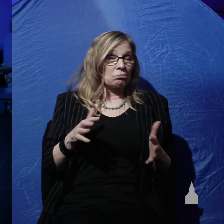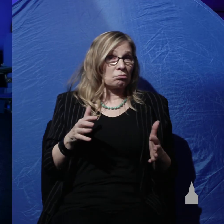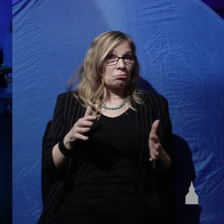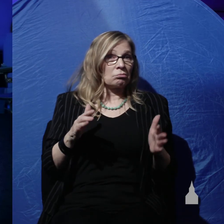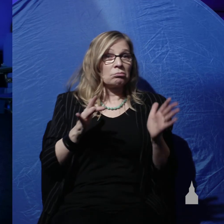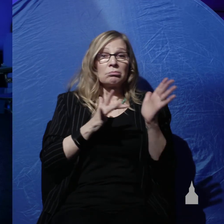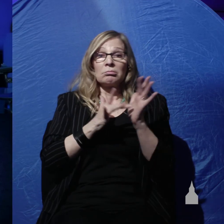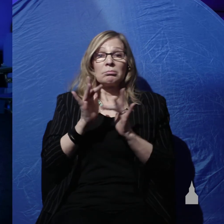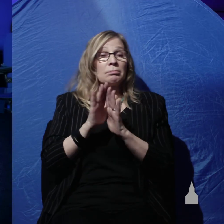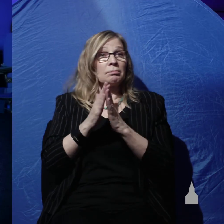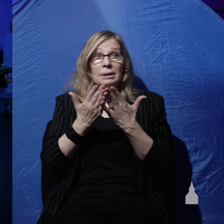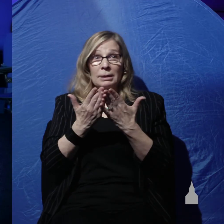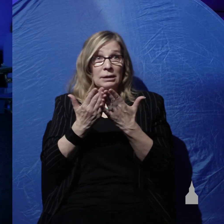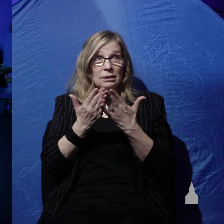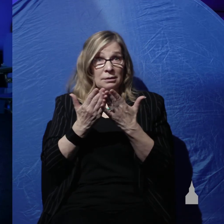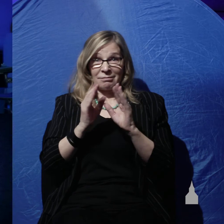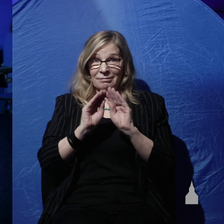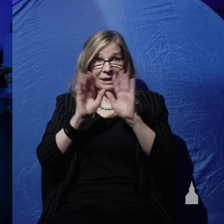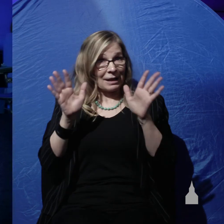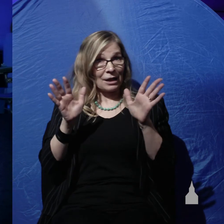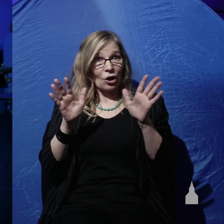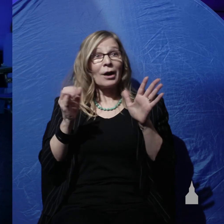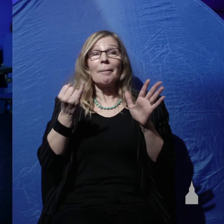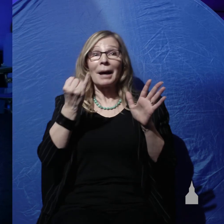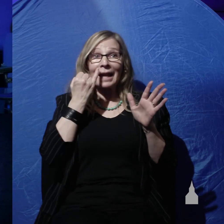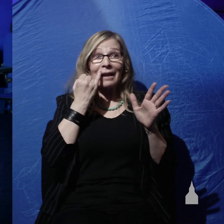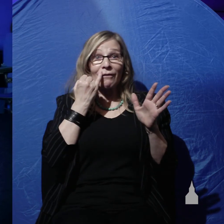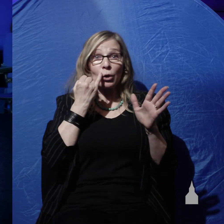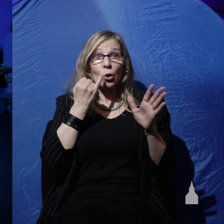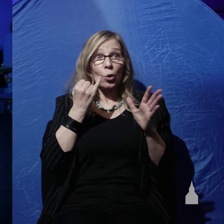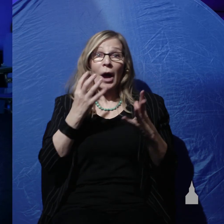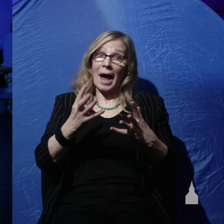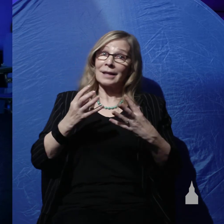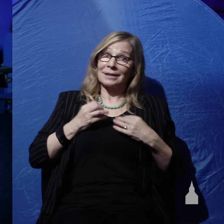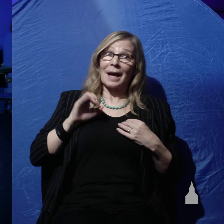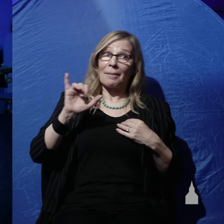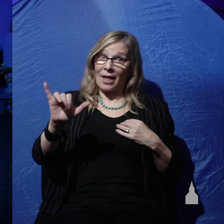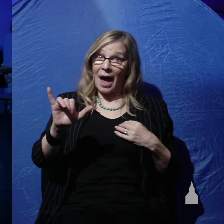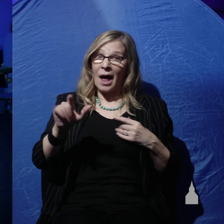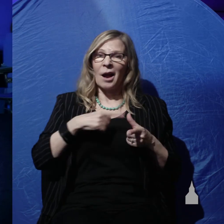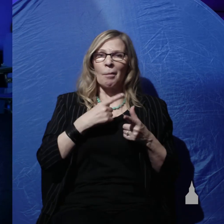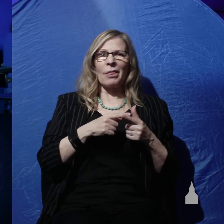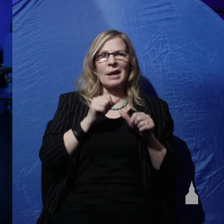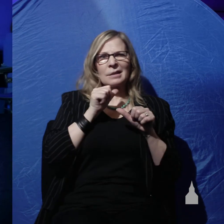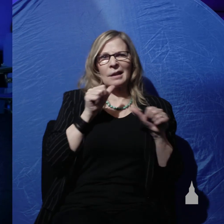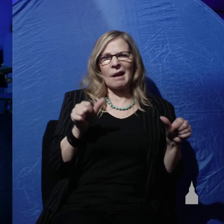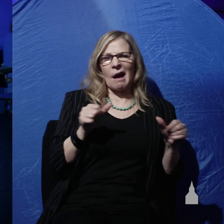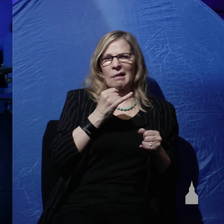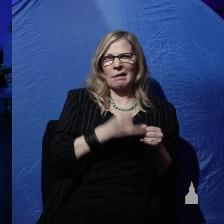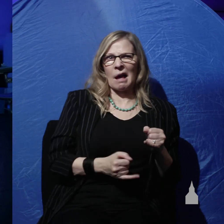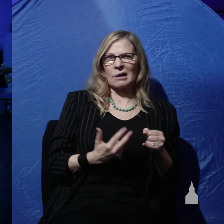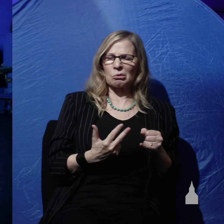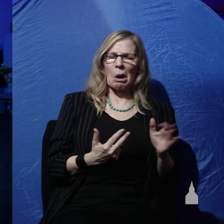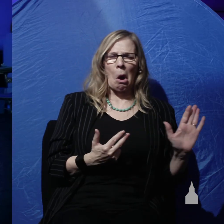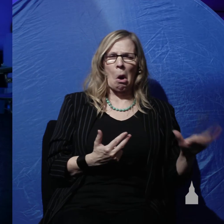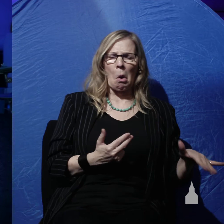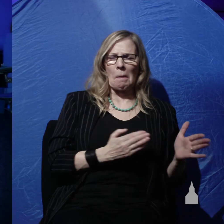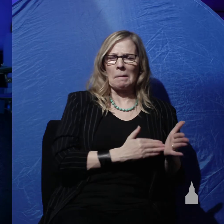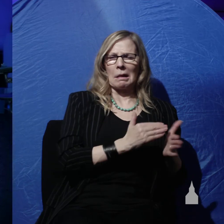inconsistent to affirm the first five points but deny the last three because the Bible clearly